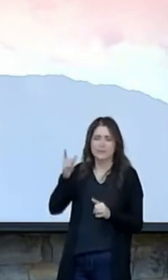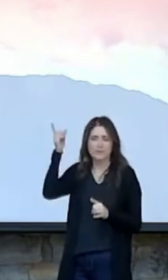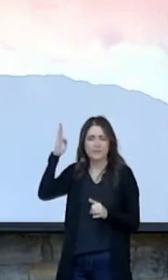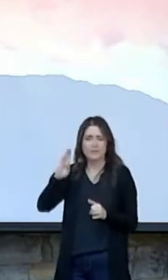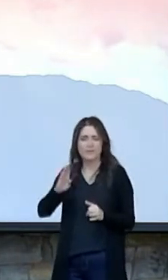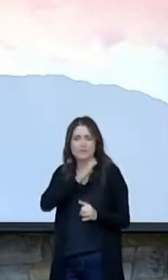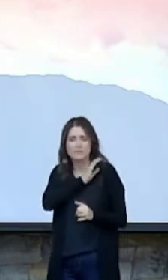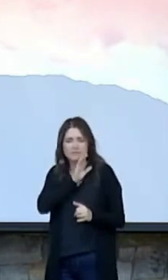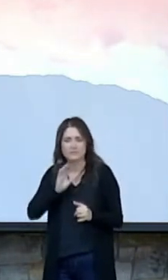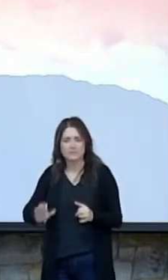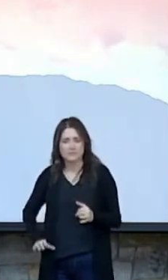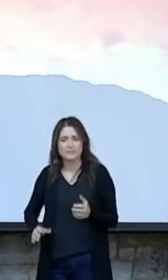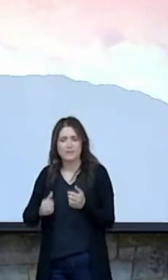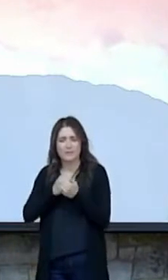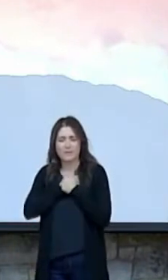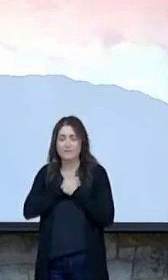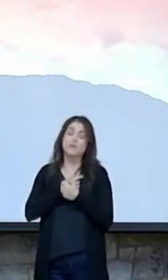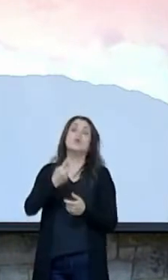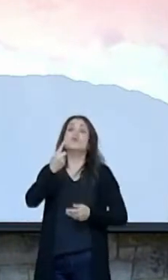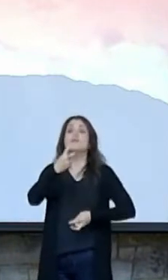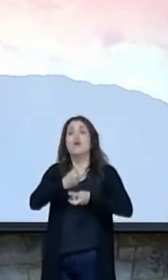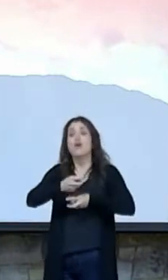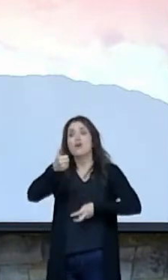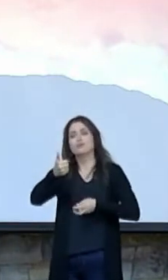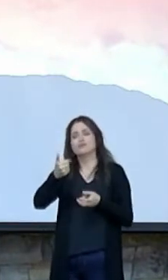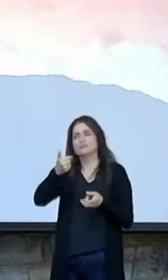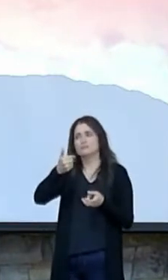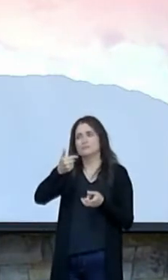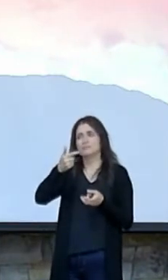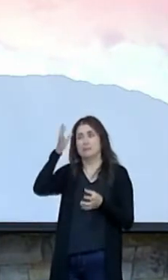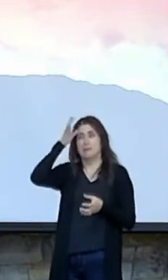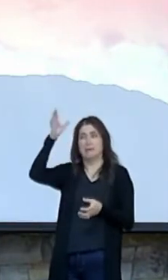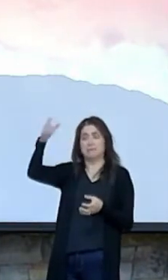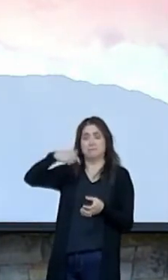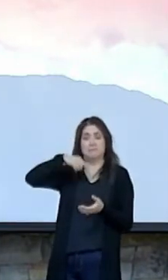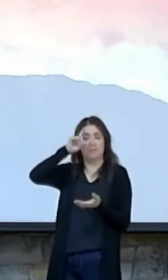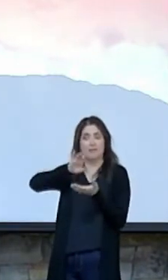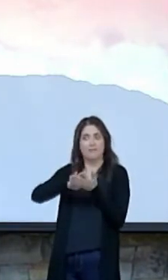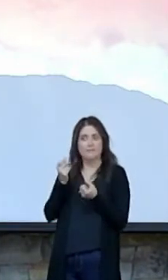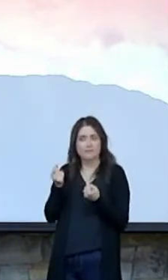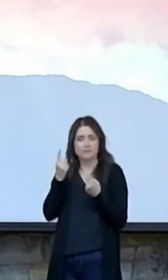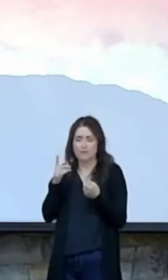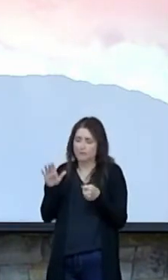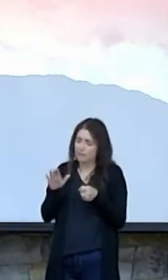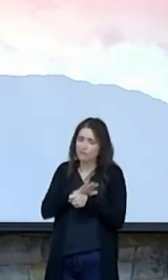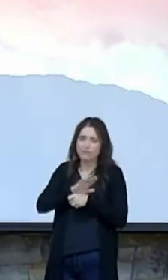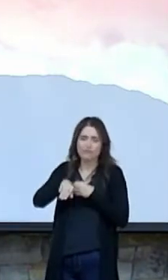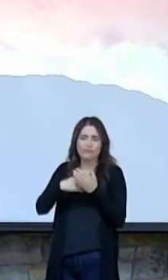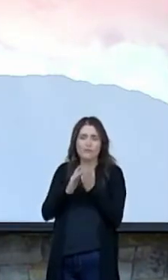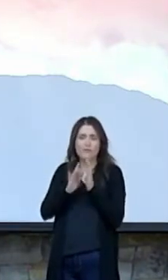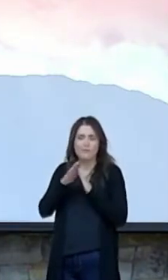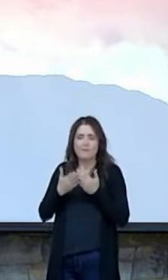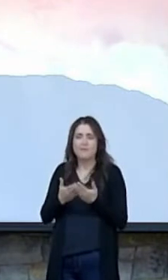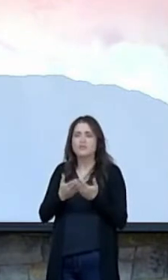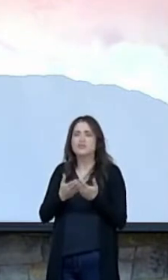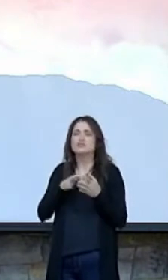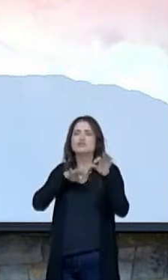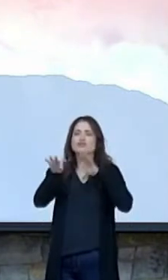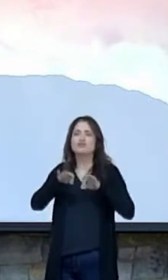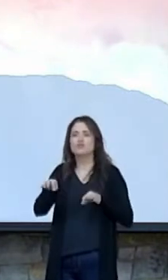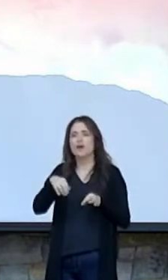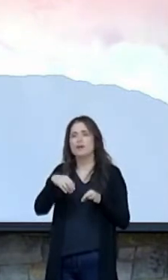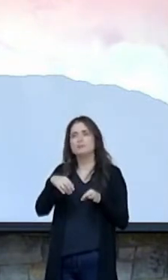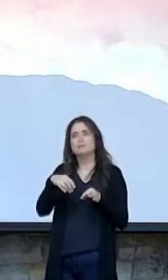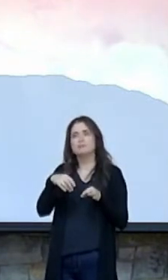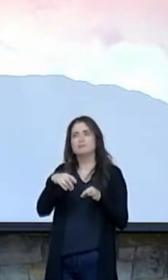One of the harder concepts I believe in all of Scripture to understand is described in a word that the world has